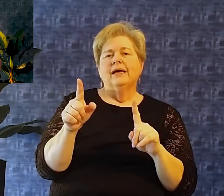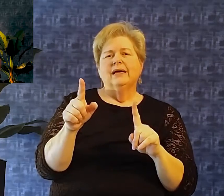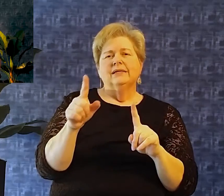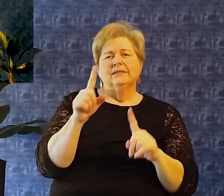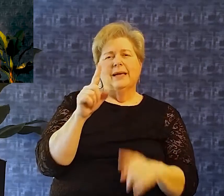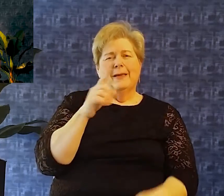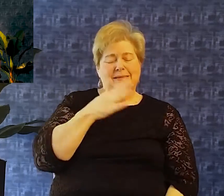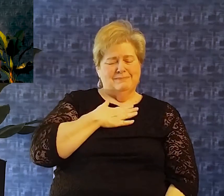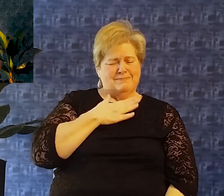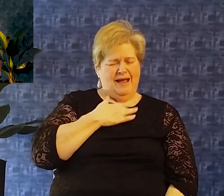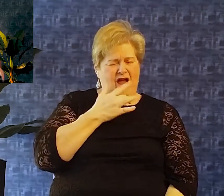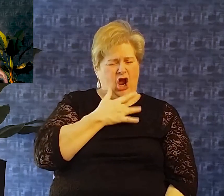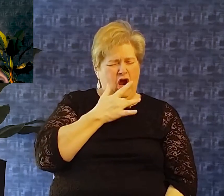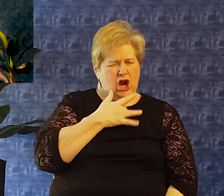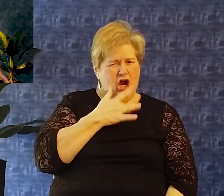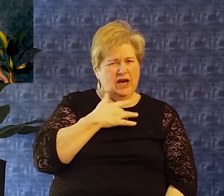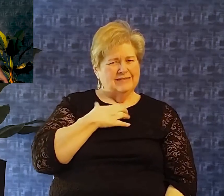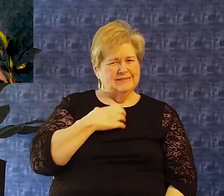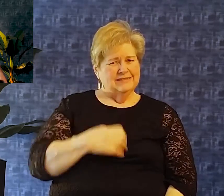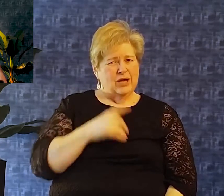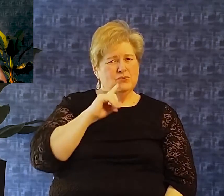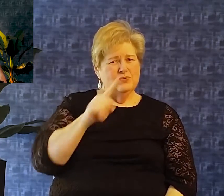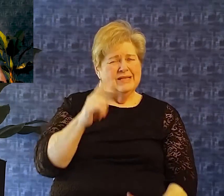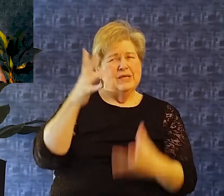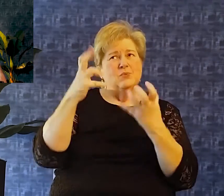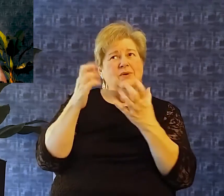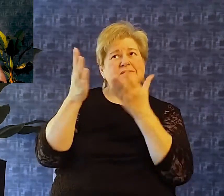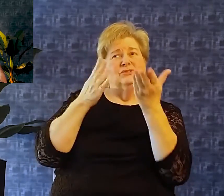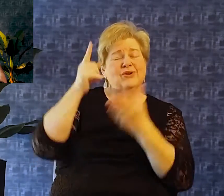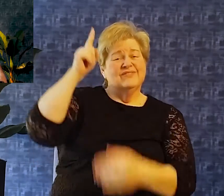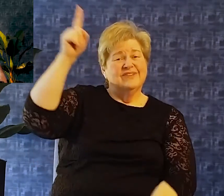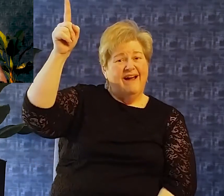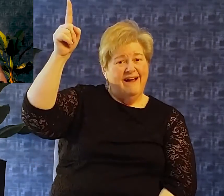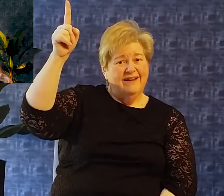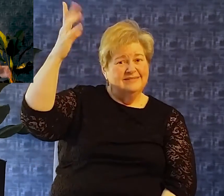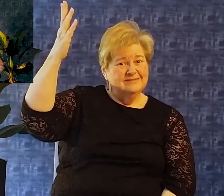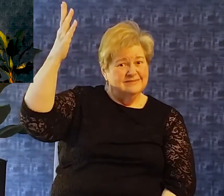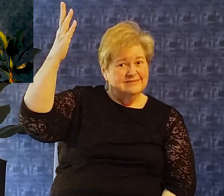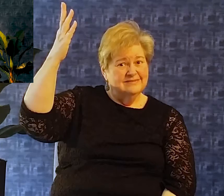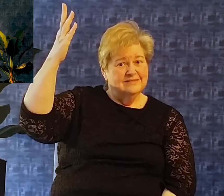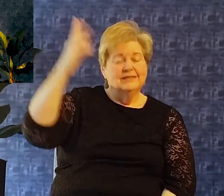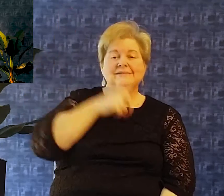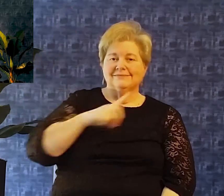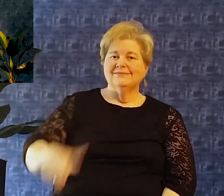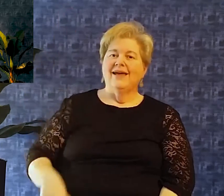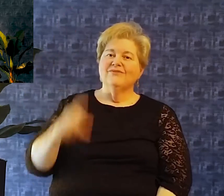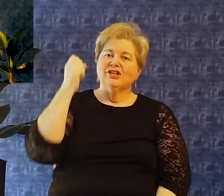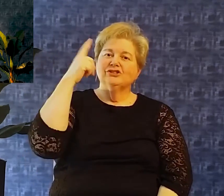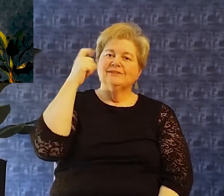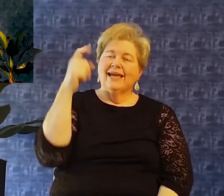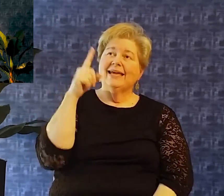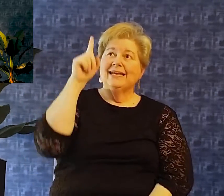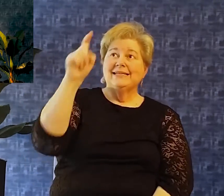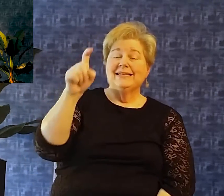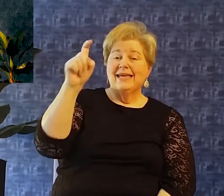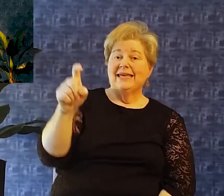recognize his place of neediness But he also recognizes he was one that desired to serve god